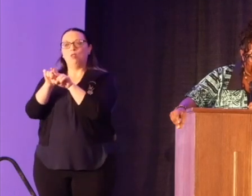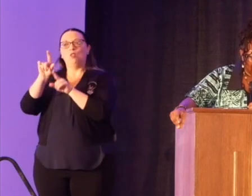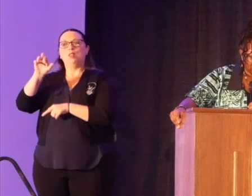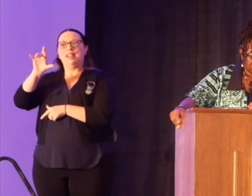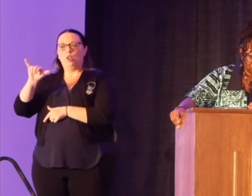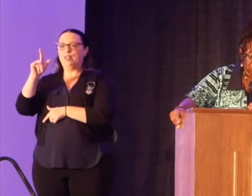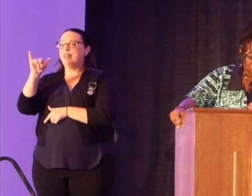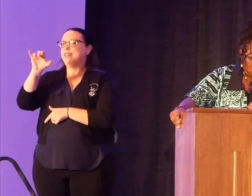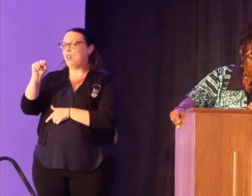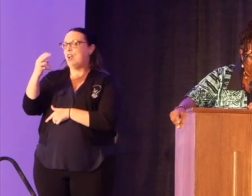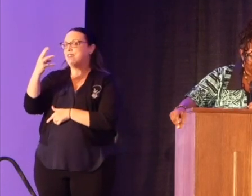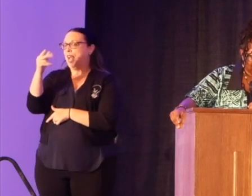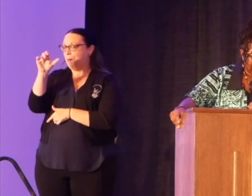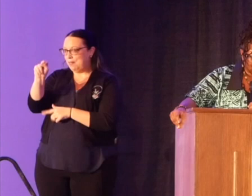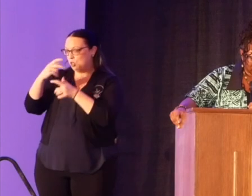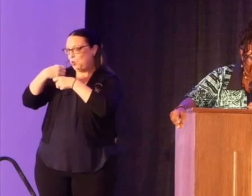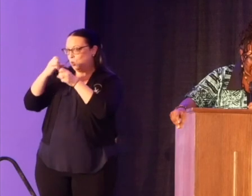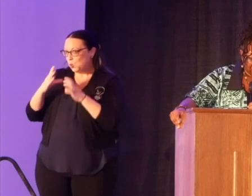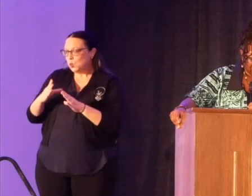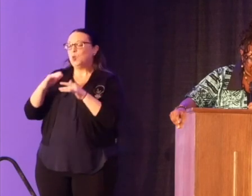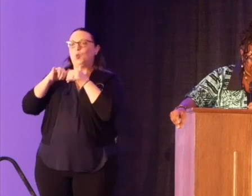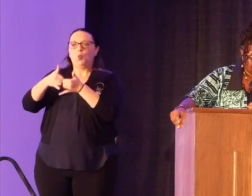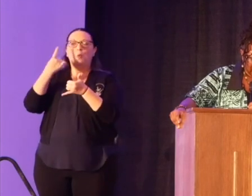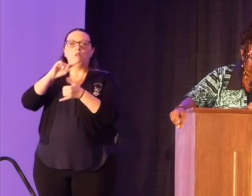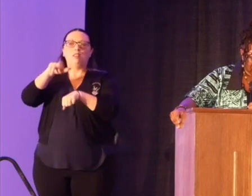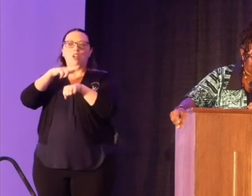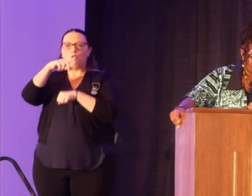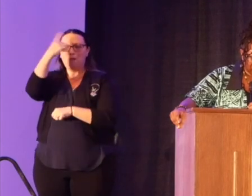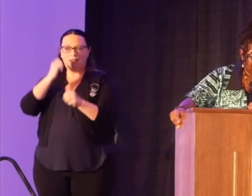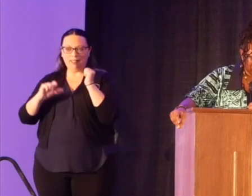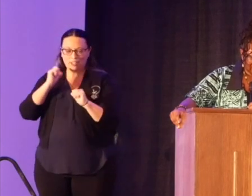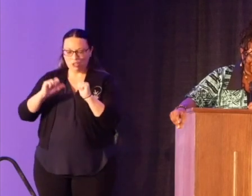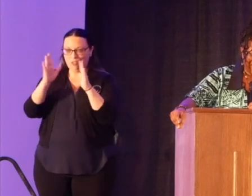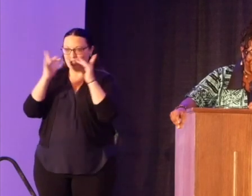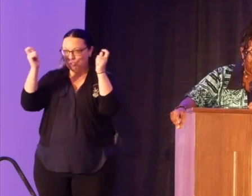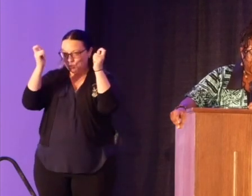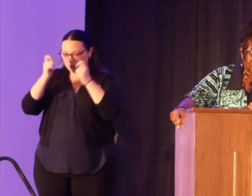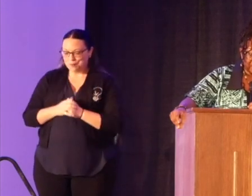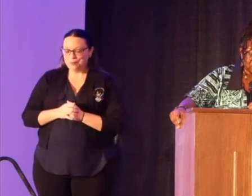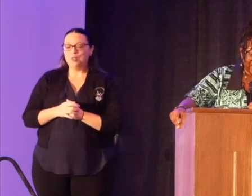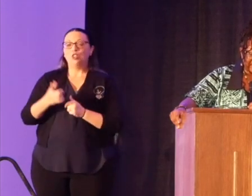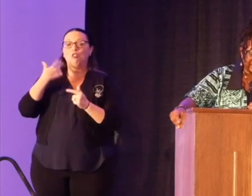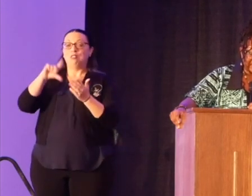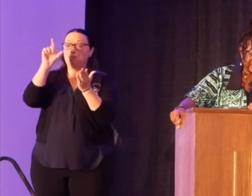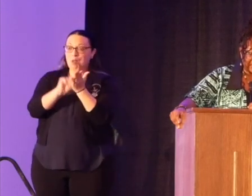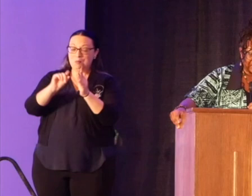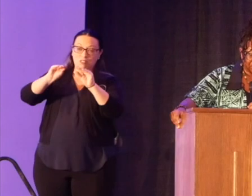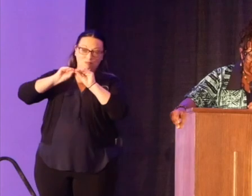Leon Hamlin's Producer Award for the National Black Theater Festival. She has launched and published